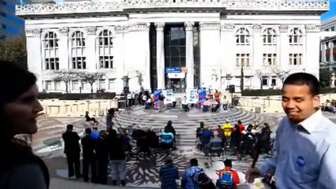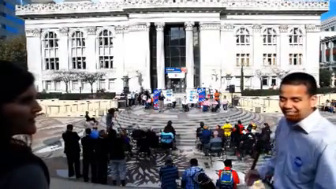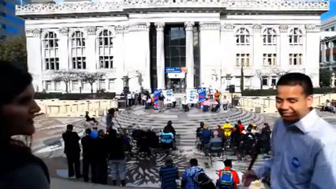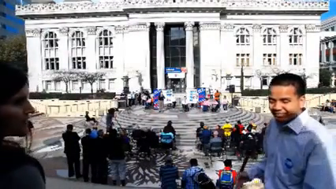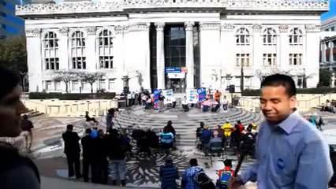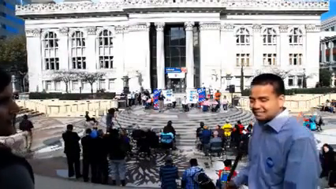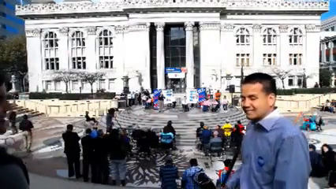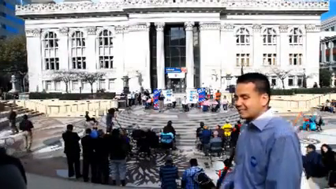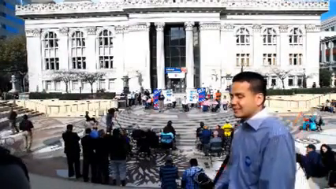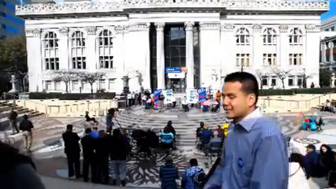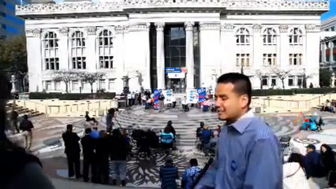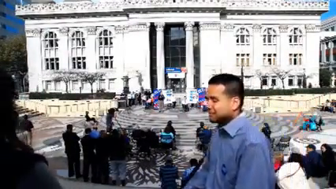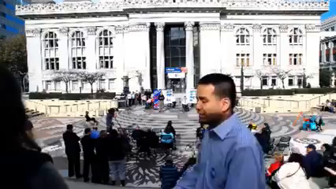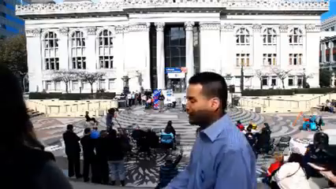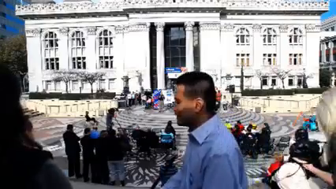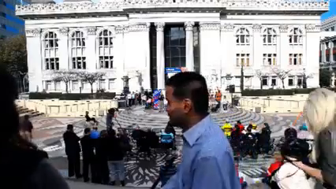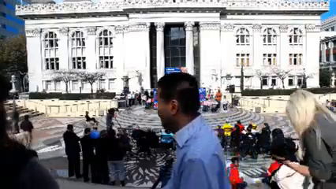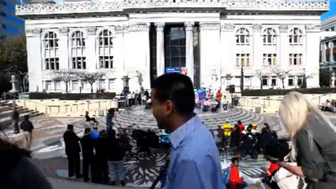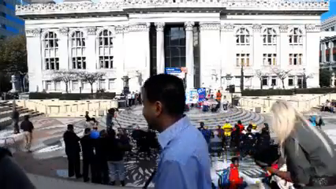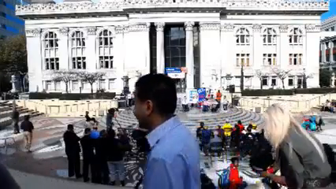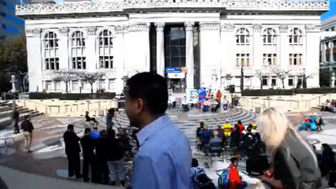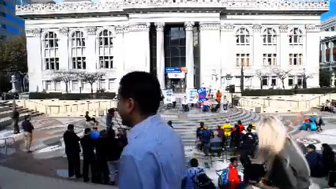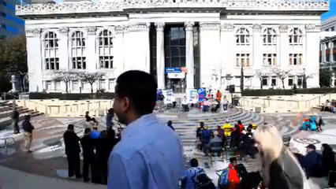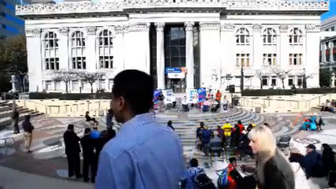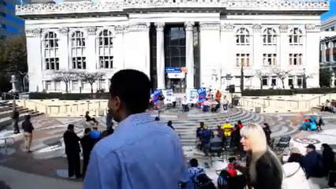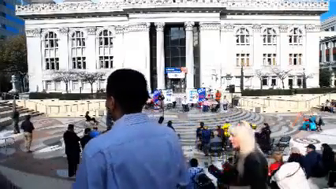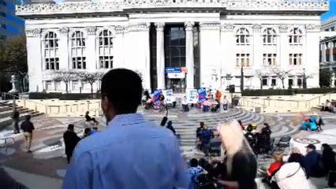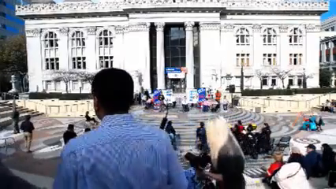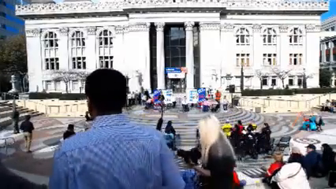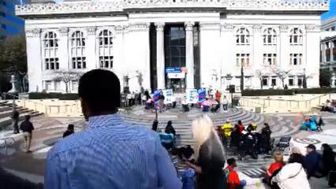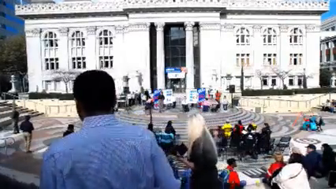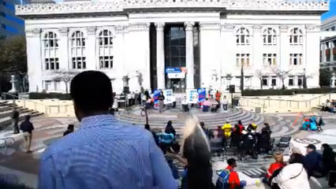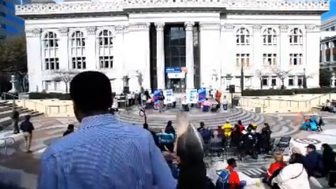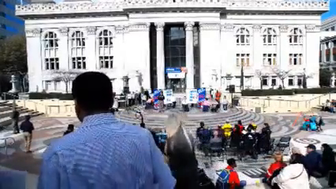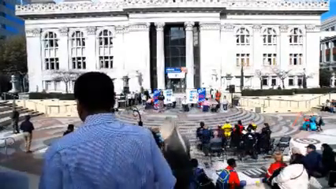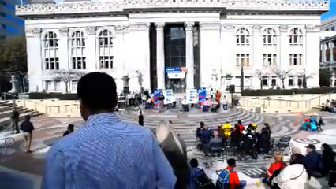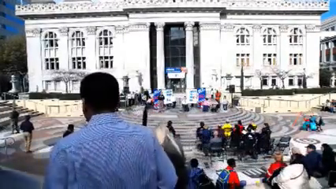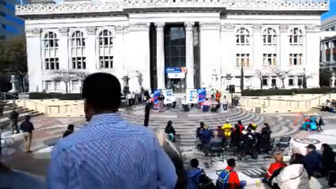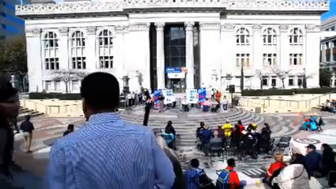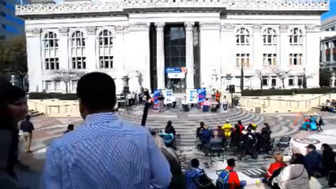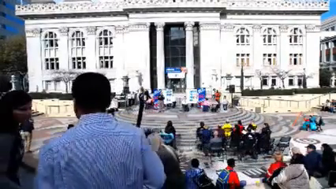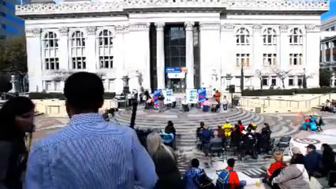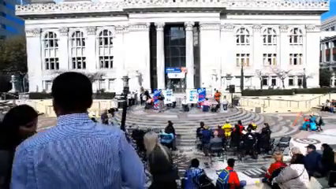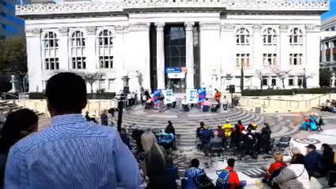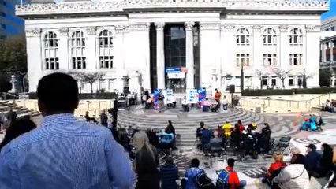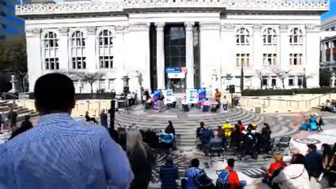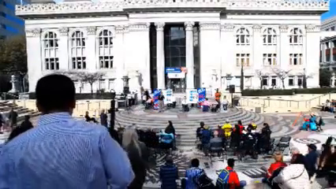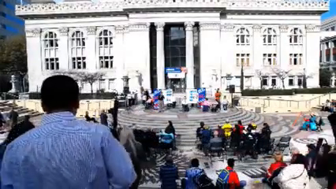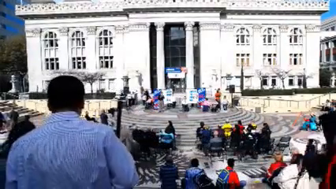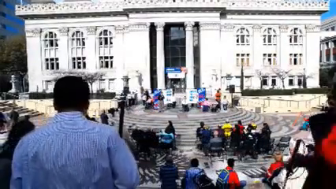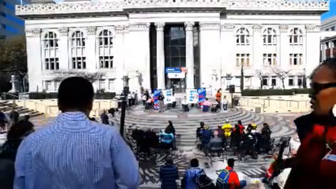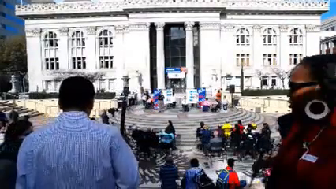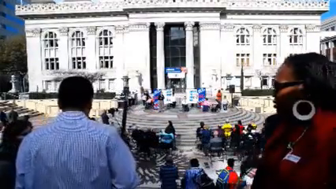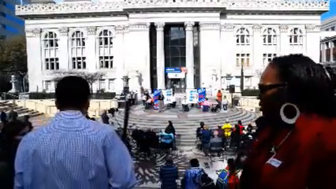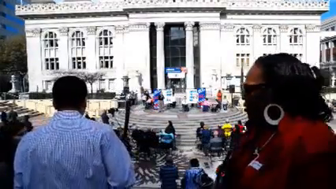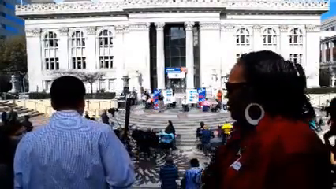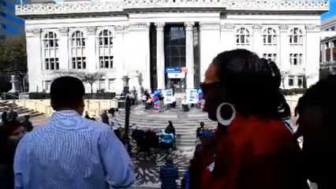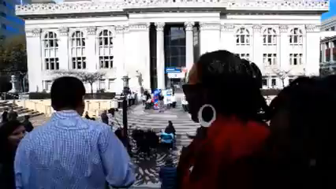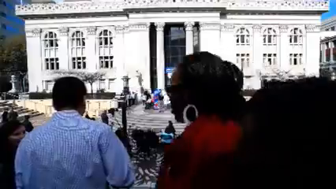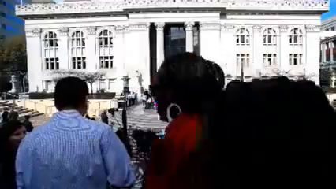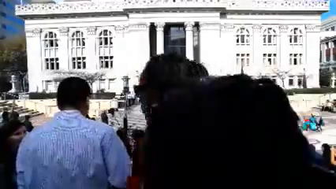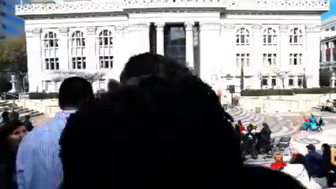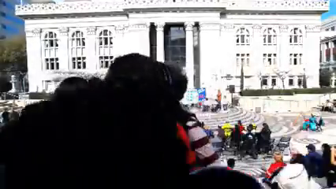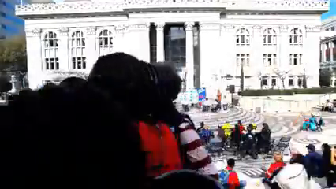Richard blessed our lives, and it is my honor and your honor to